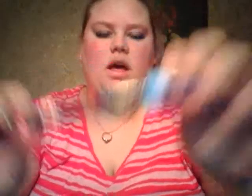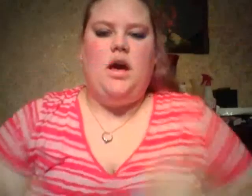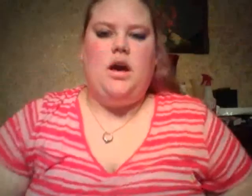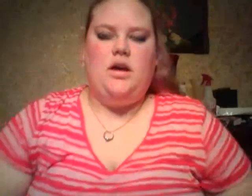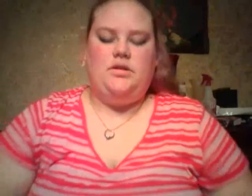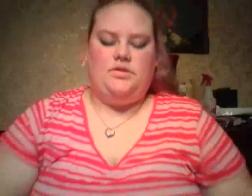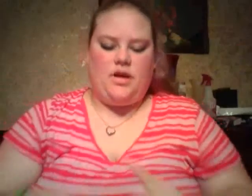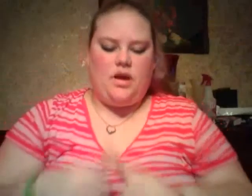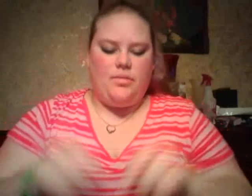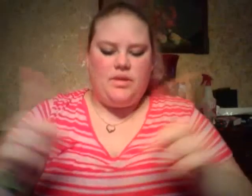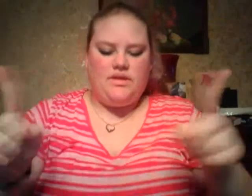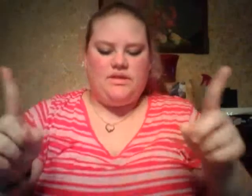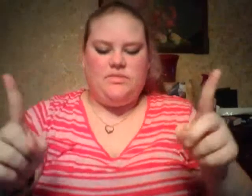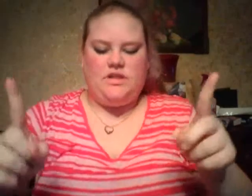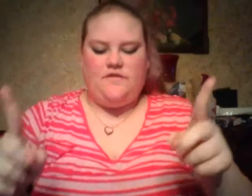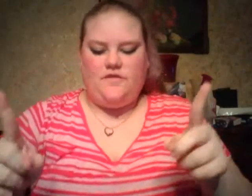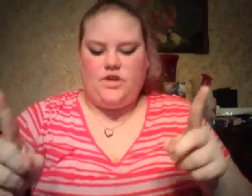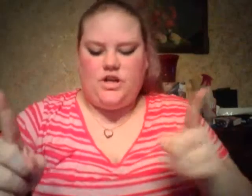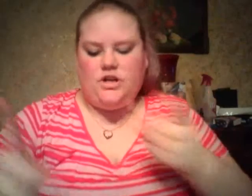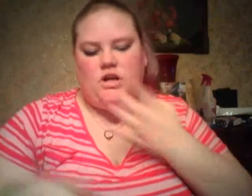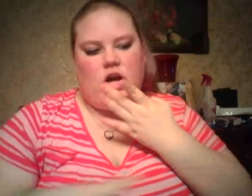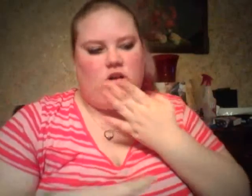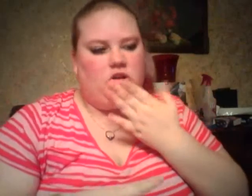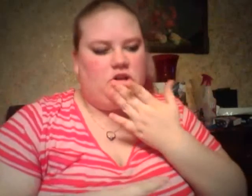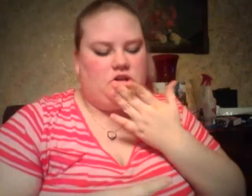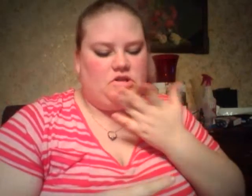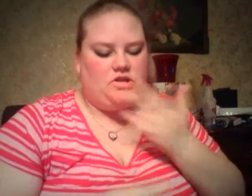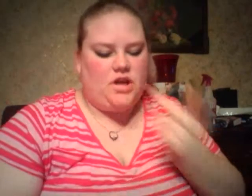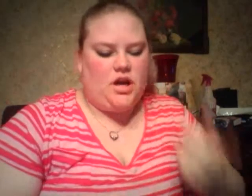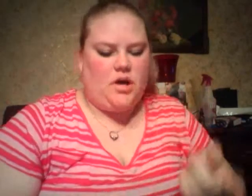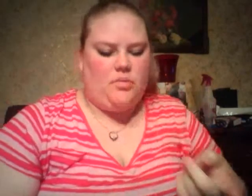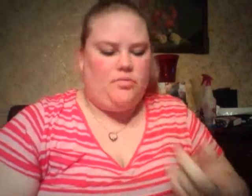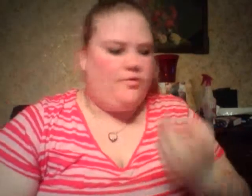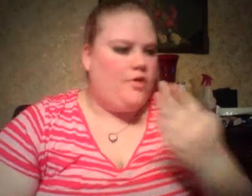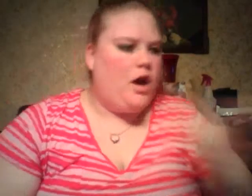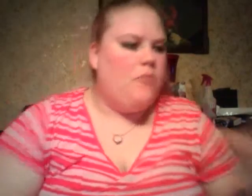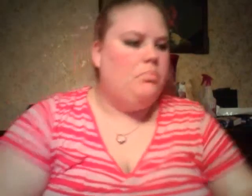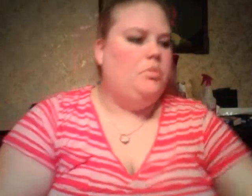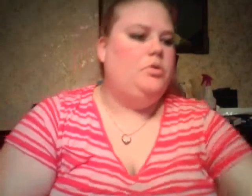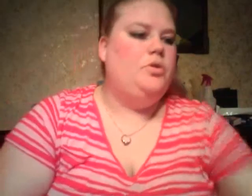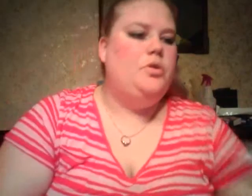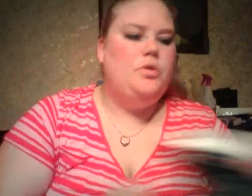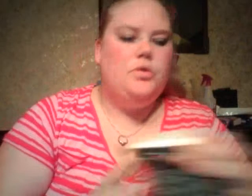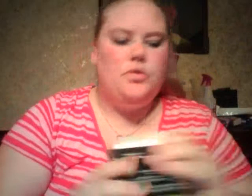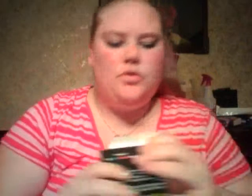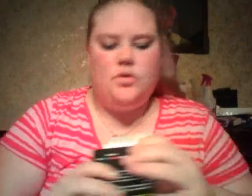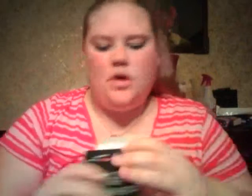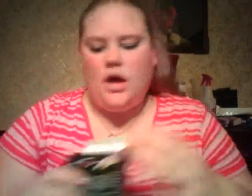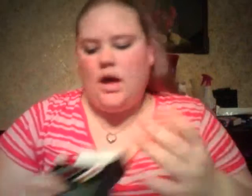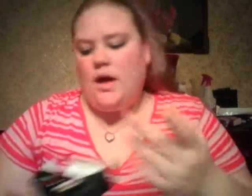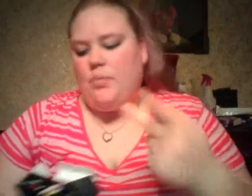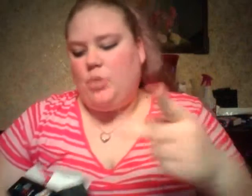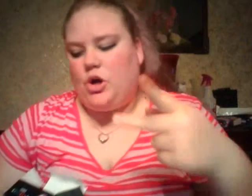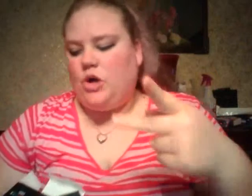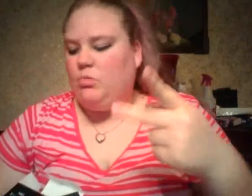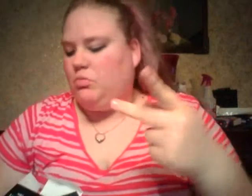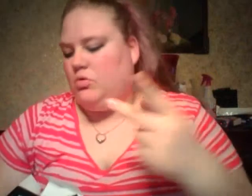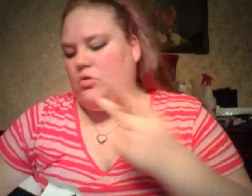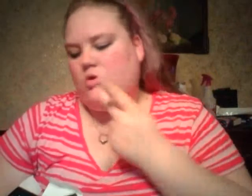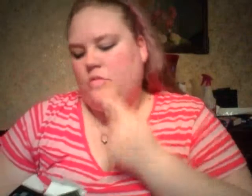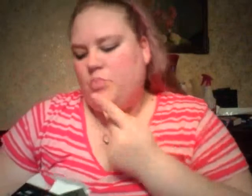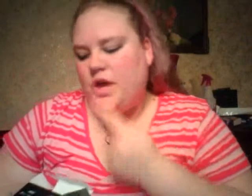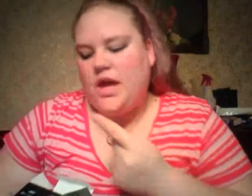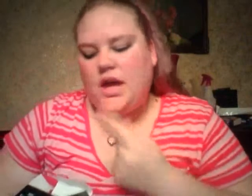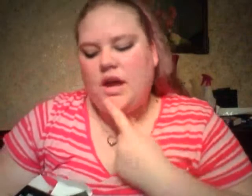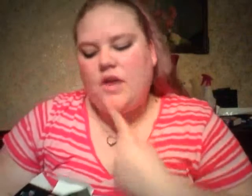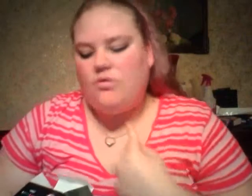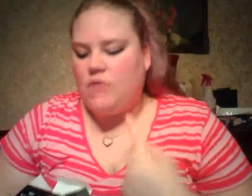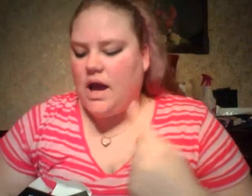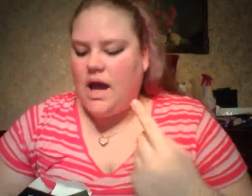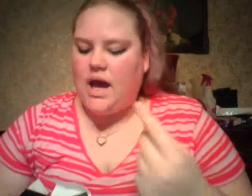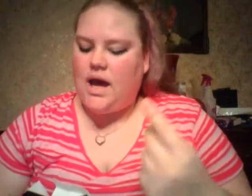So, they come in some different colors. We've got blue, purple, pink, red,